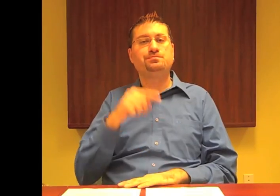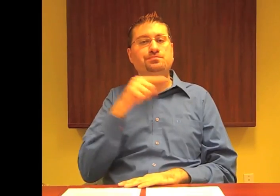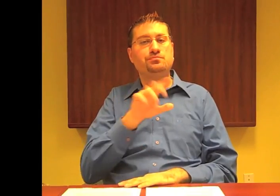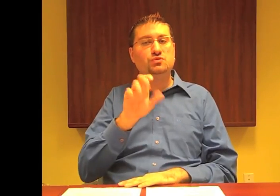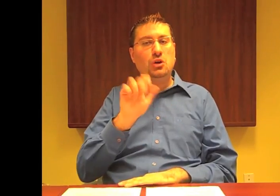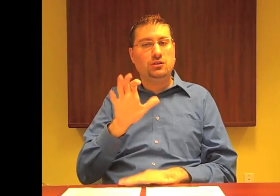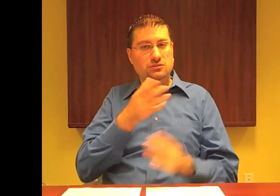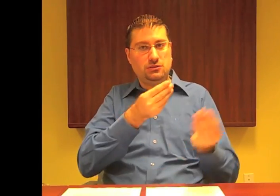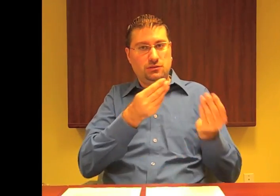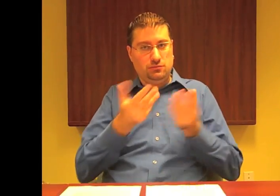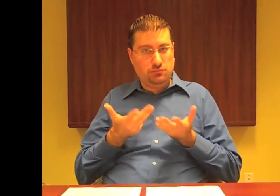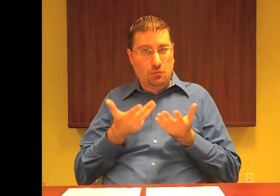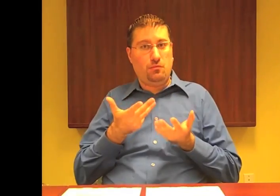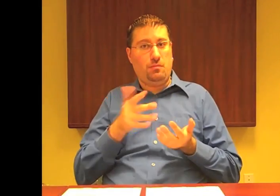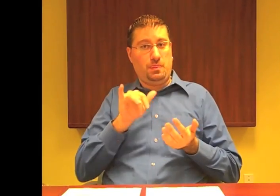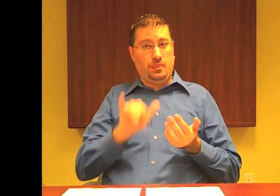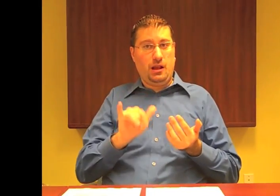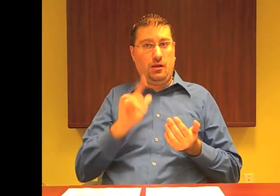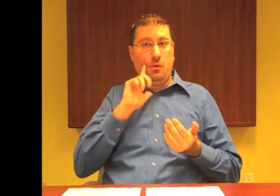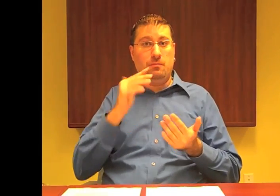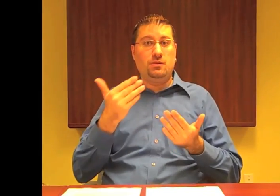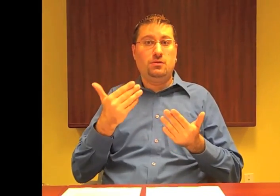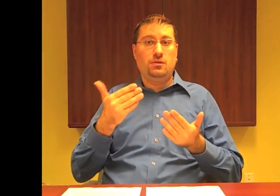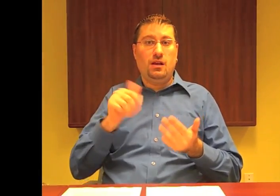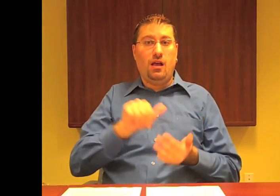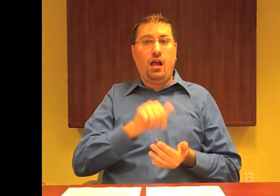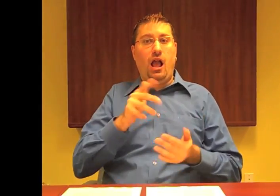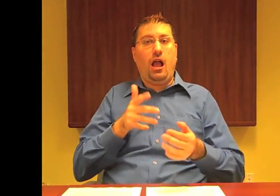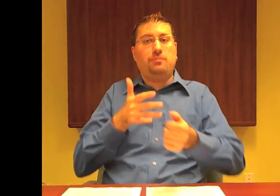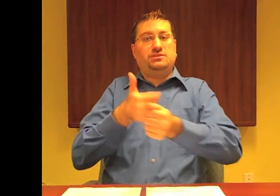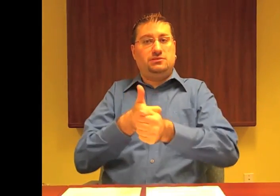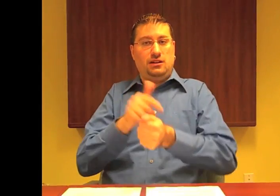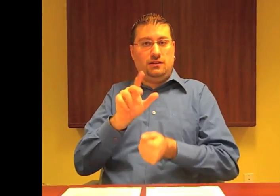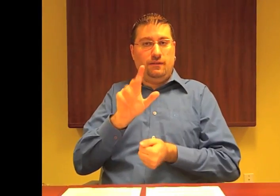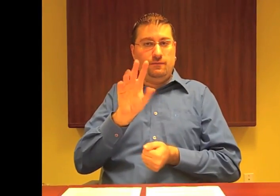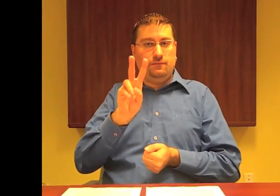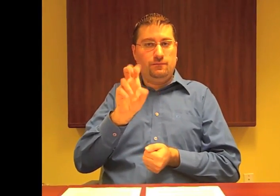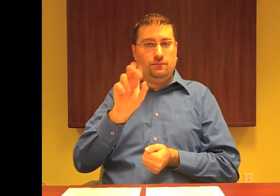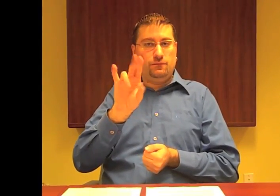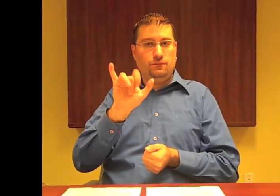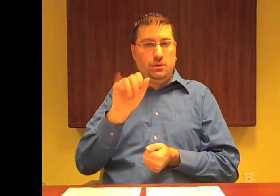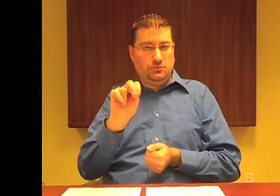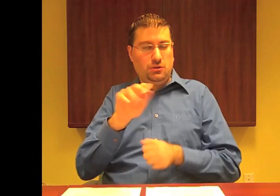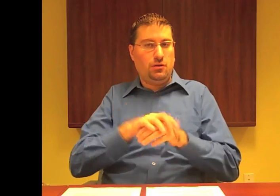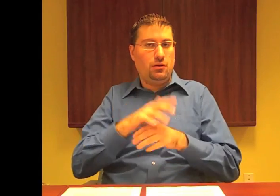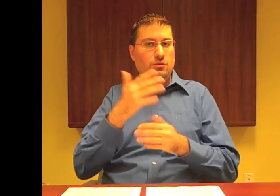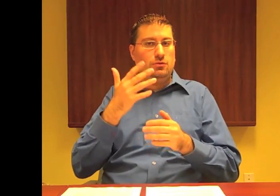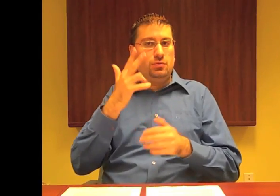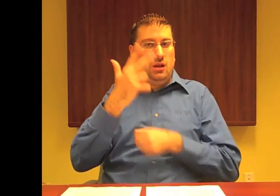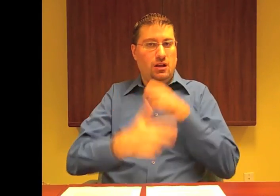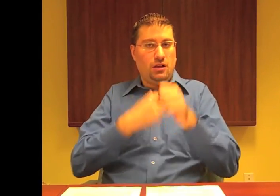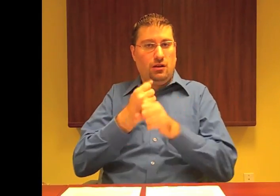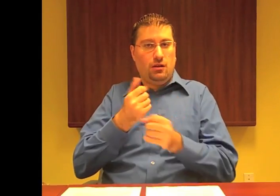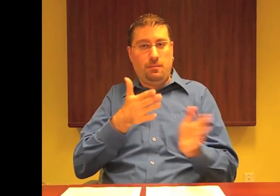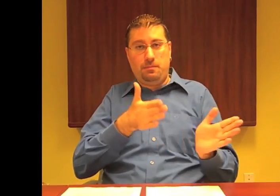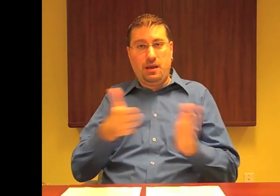ambiguous. The CRTC informed us that there will be an updated version of the three-year plan